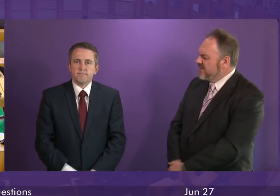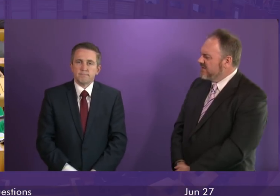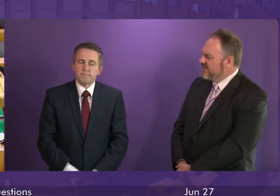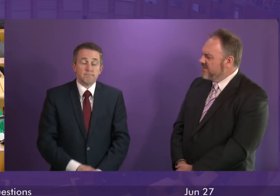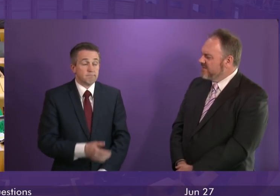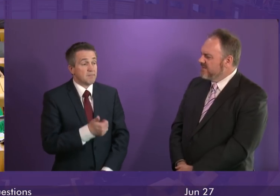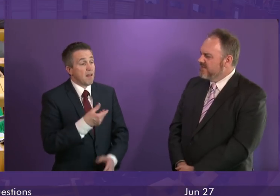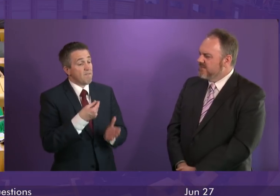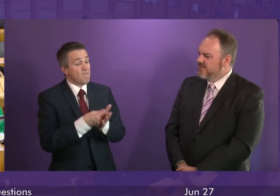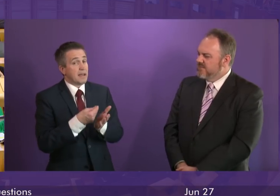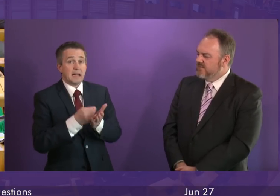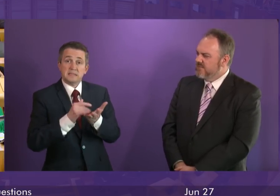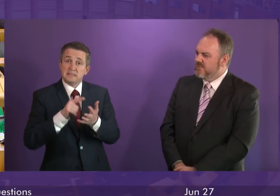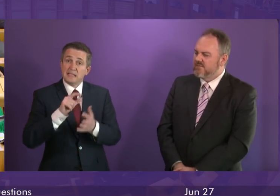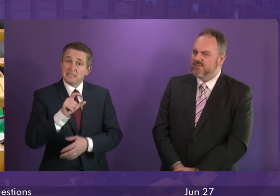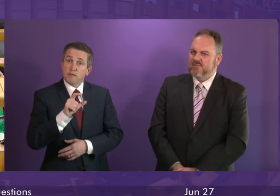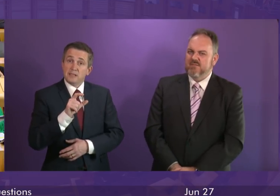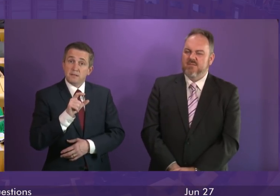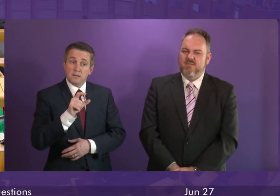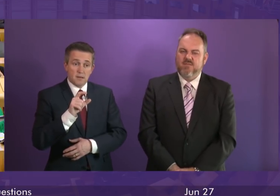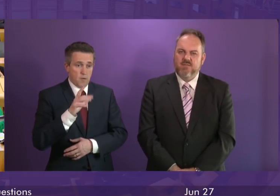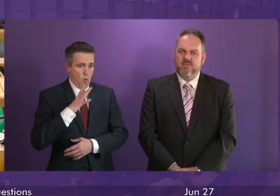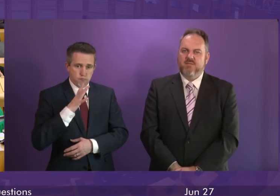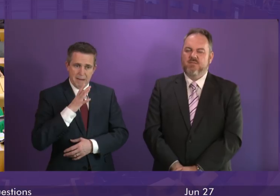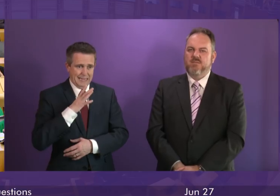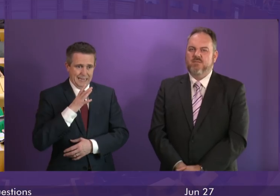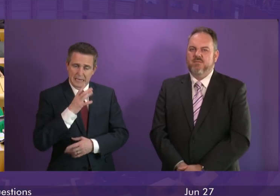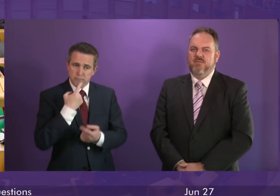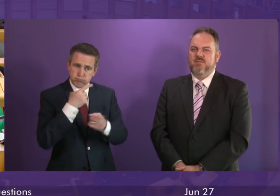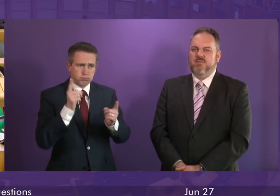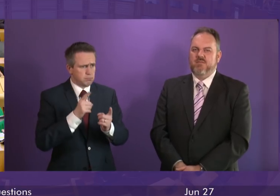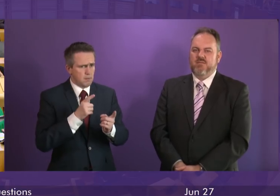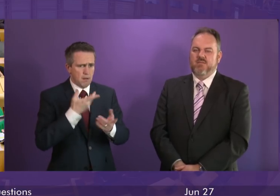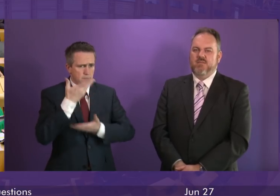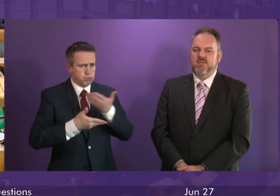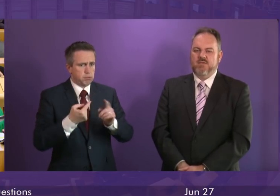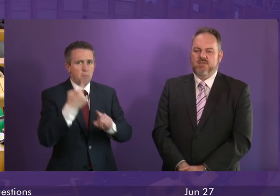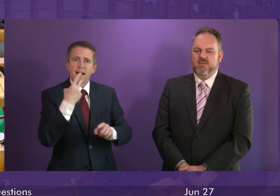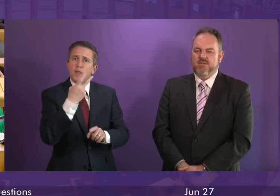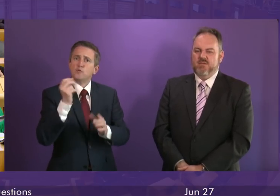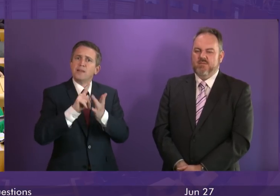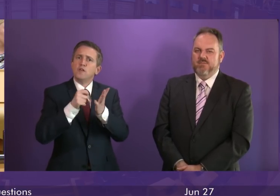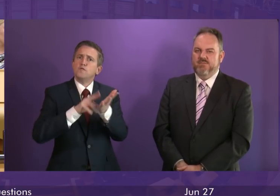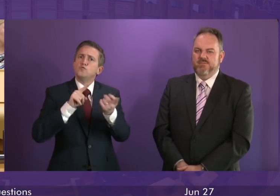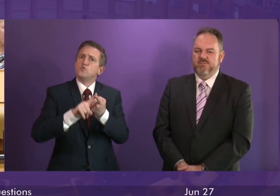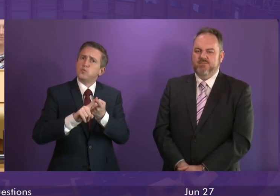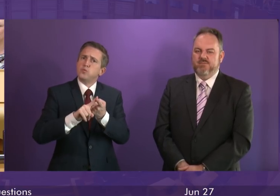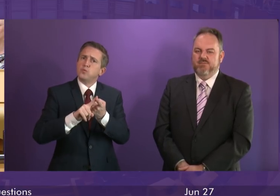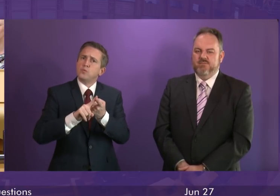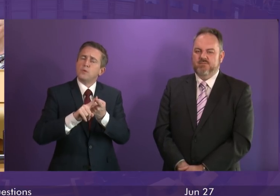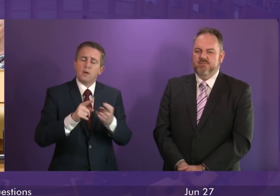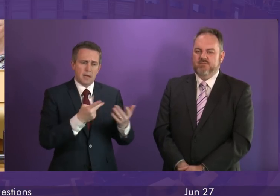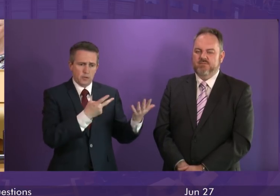The Finance Secretary provided a full statement and a detailed briefing paper to members on the 20th of June, explaining the